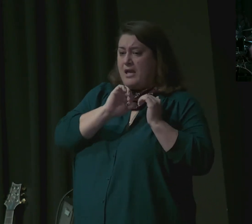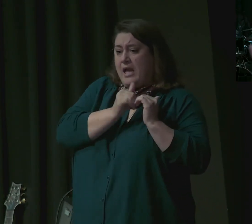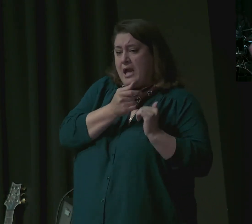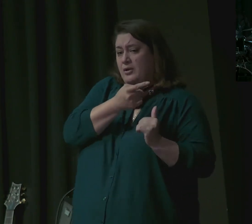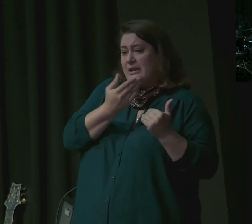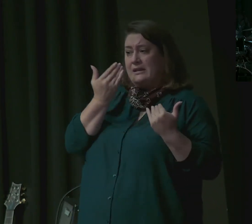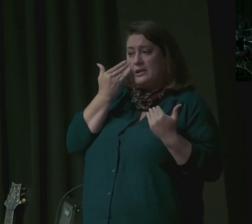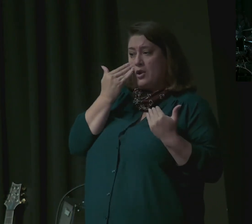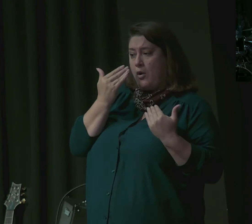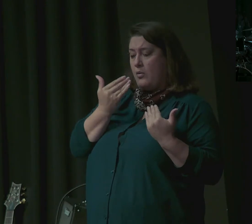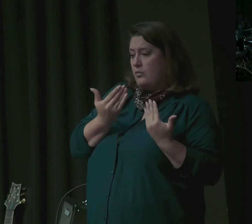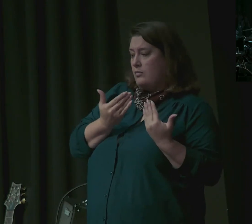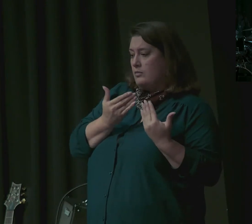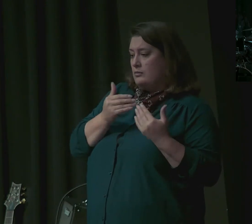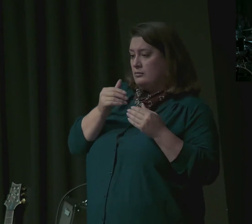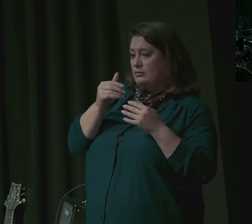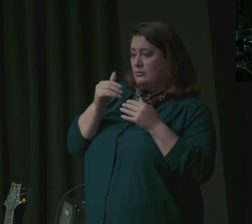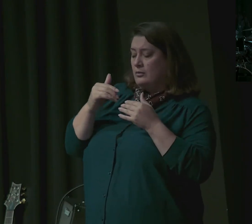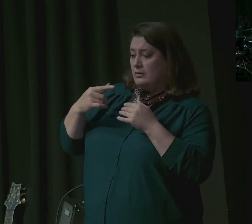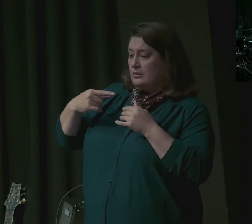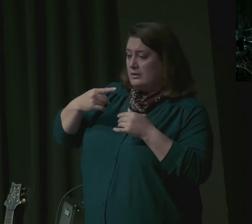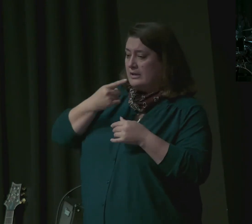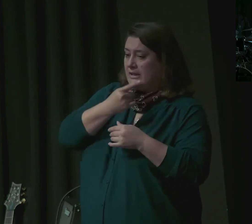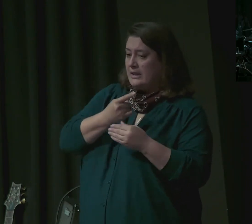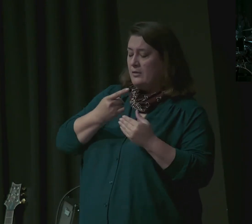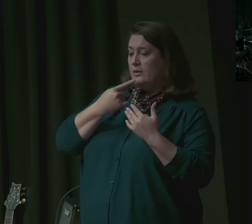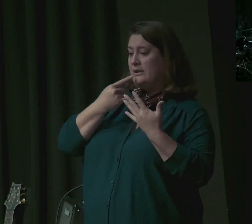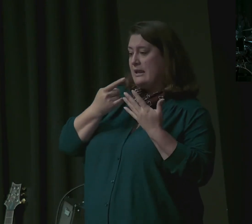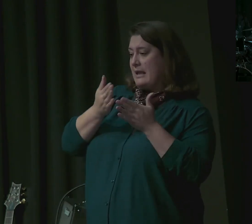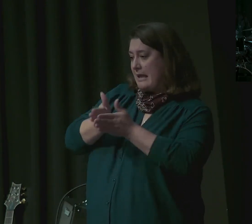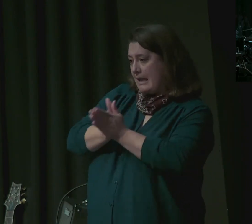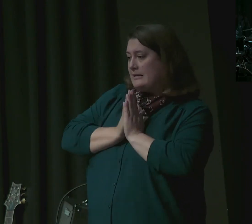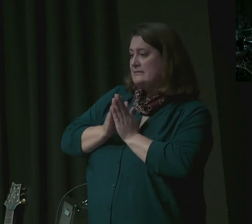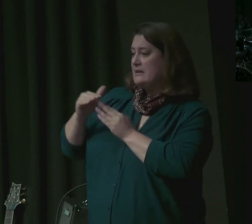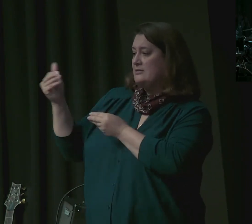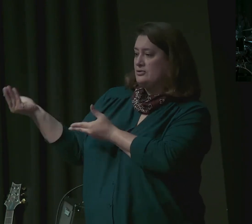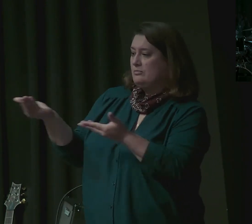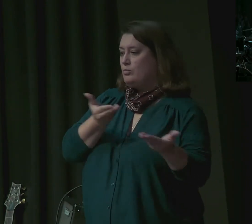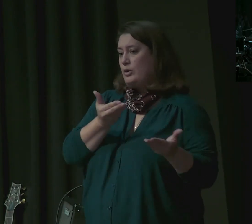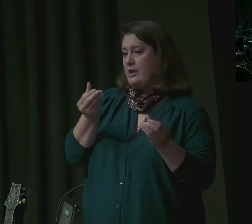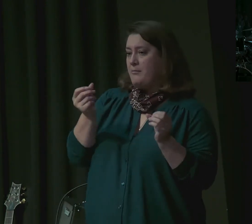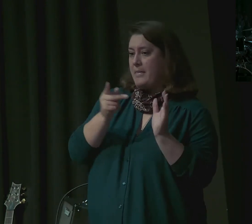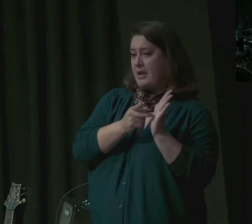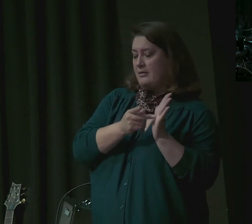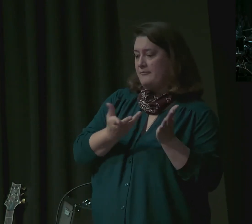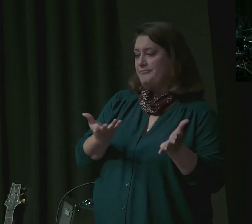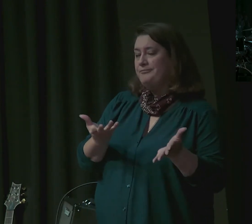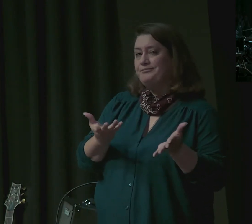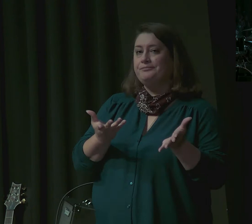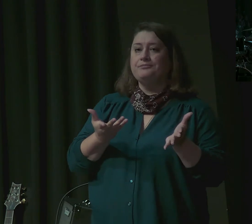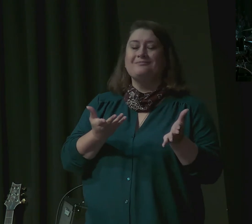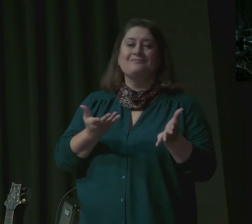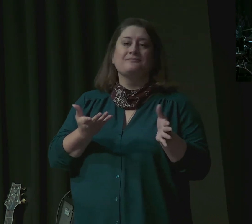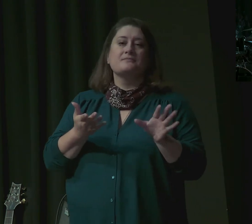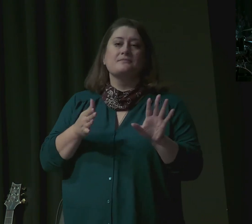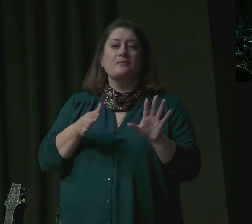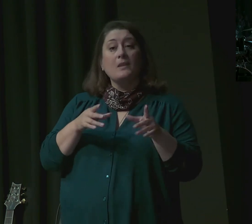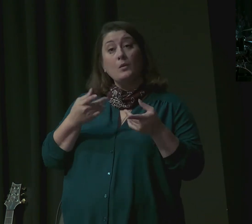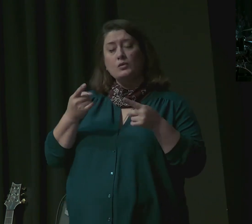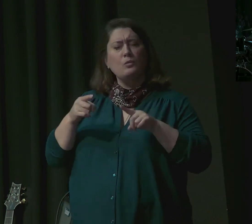So the sacks of grain that had sustained them after the first journey are slowly disappearing. Famine